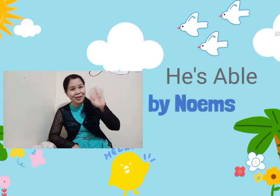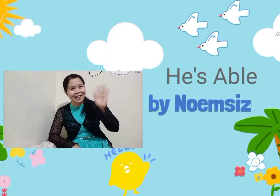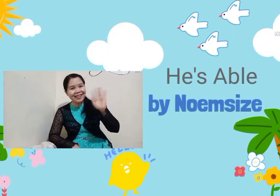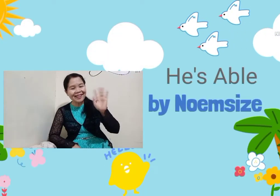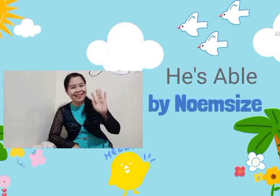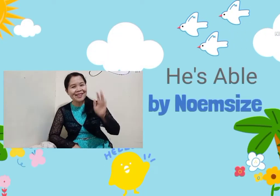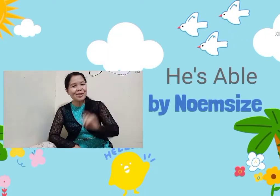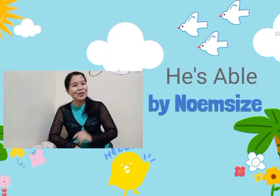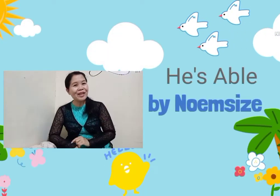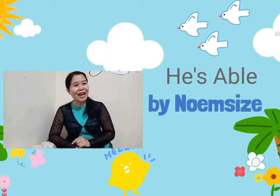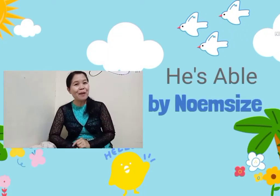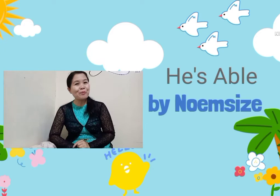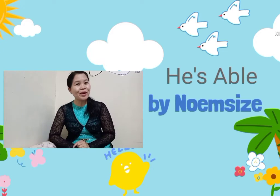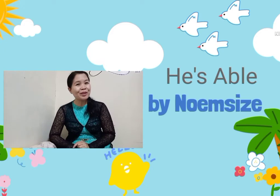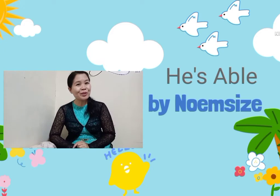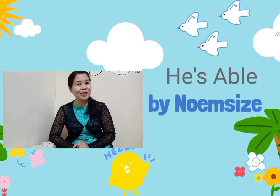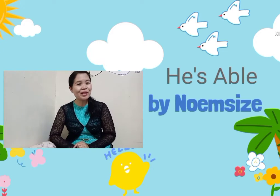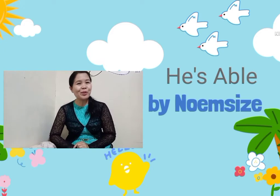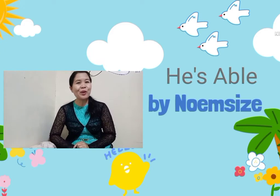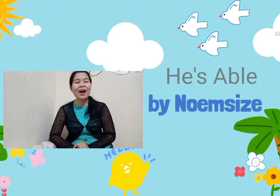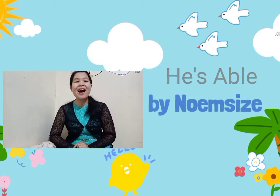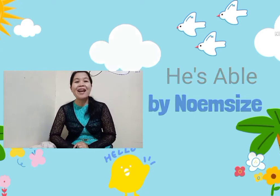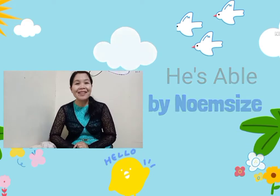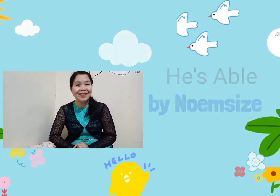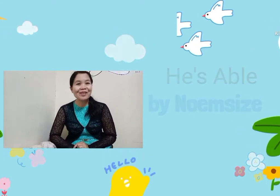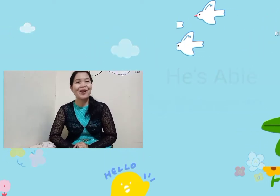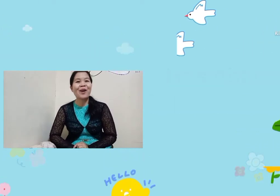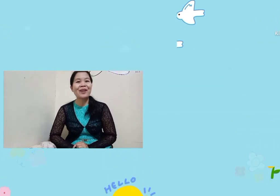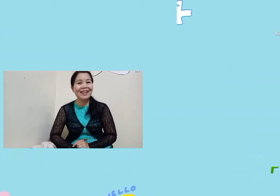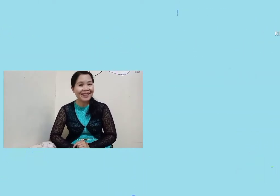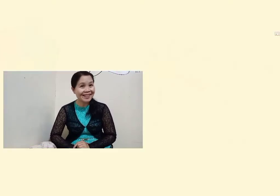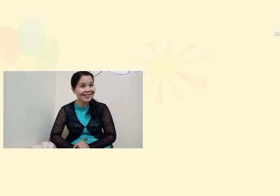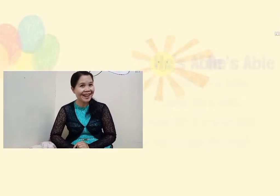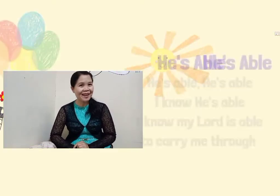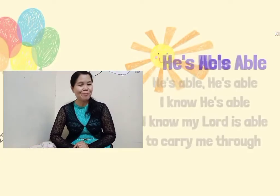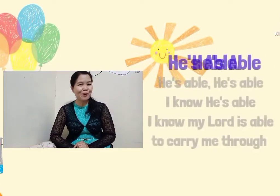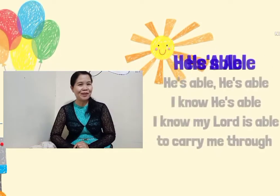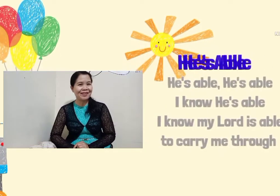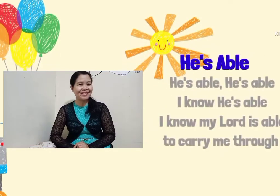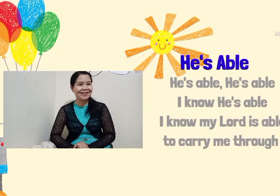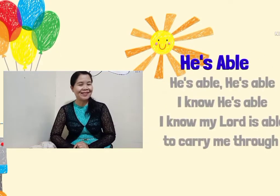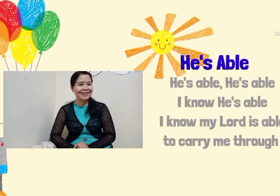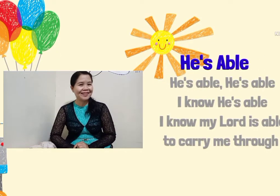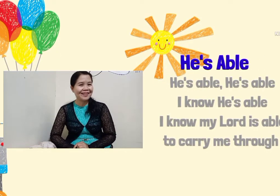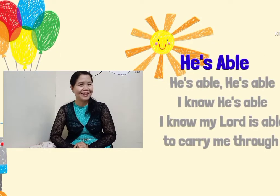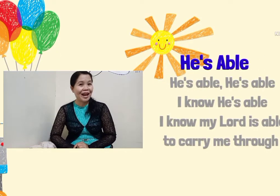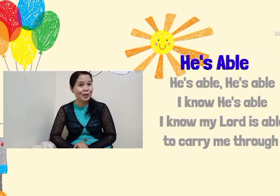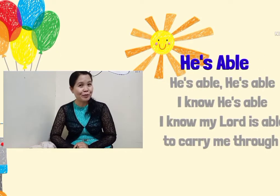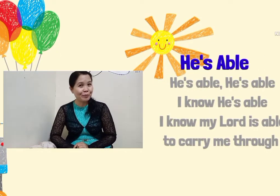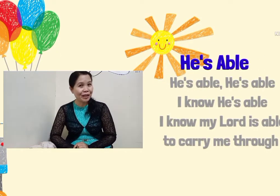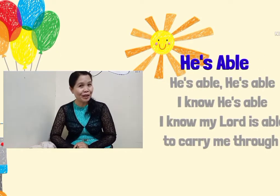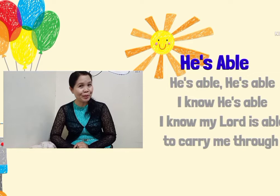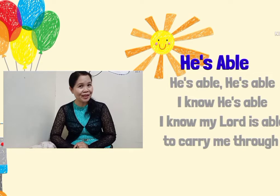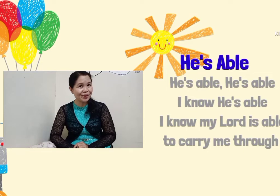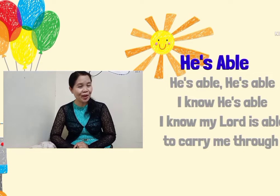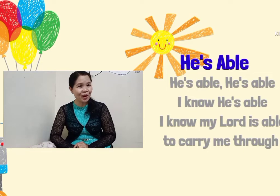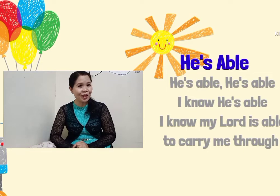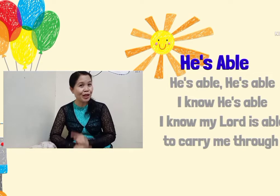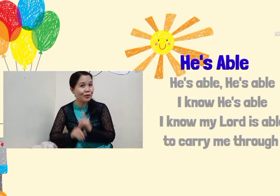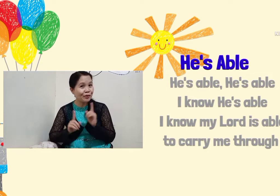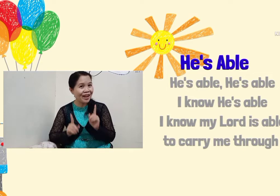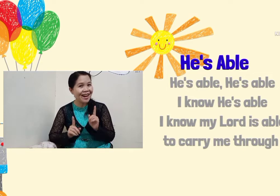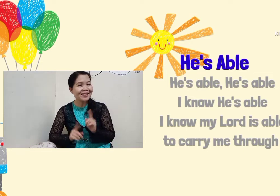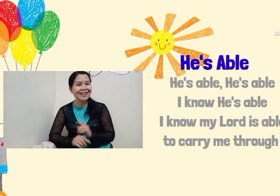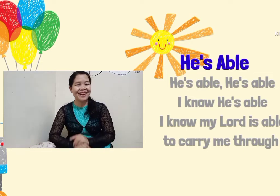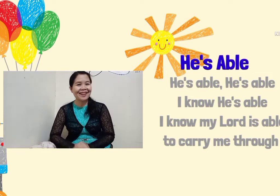Hello kids! Today I'm going to teach you the song, He's Able. Are you familiar with this